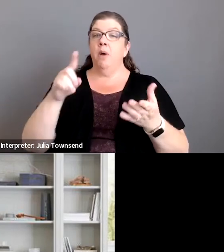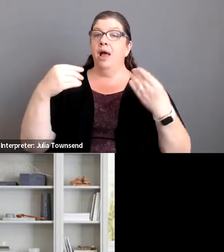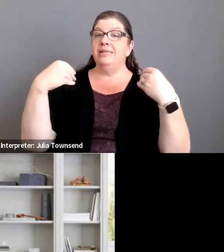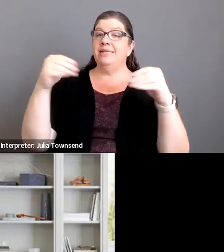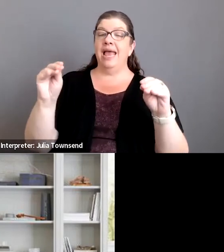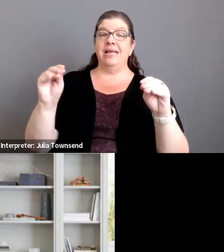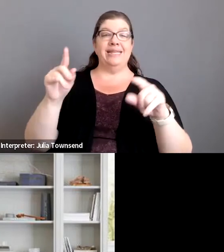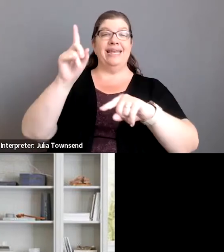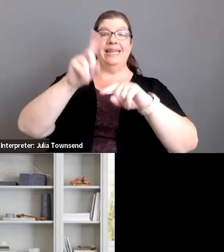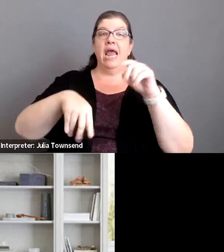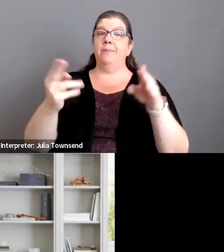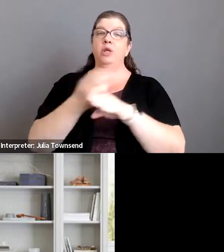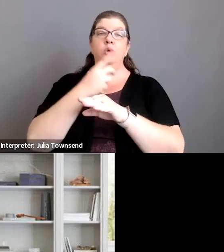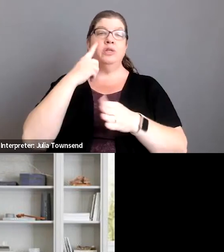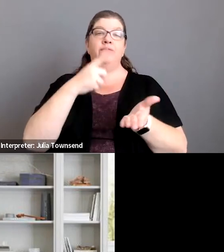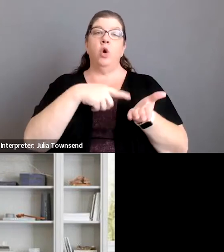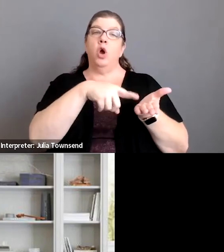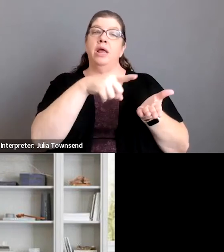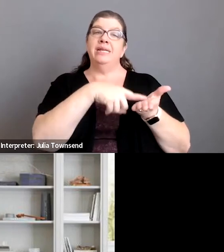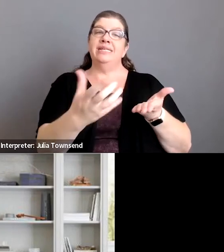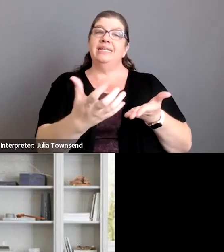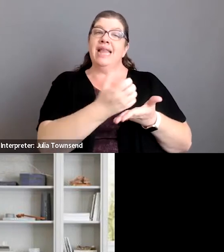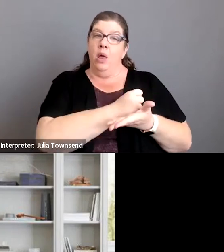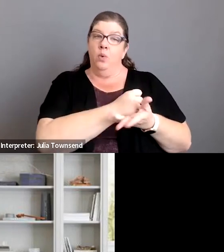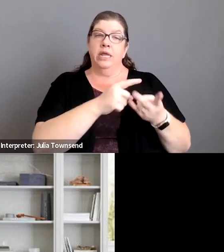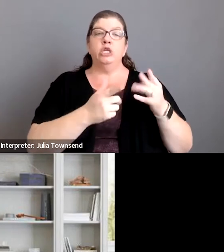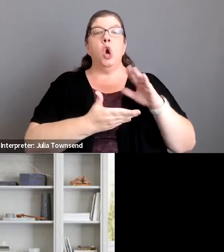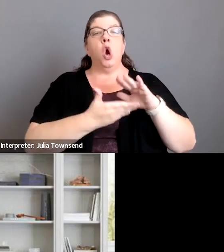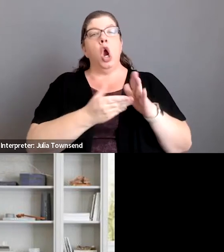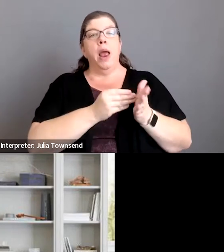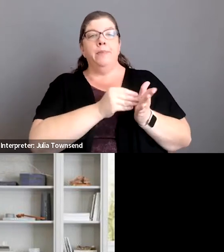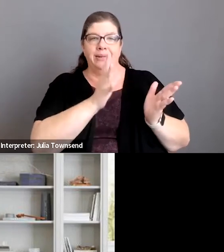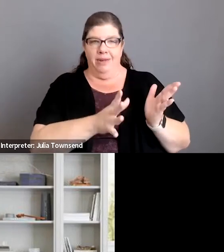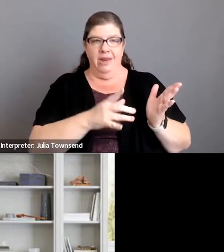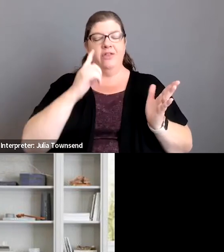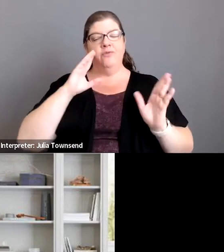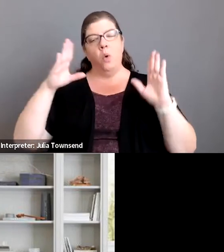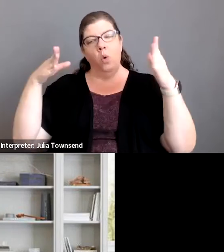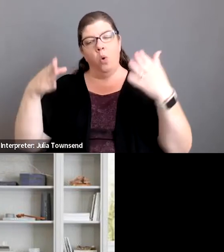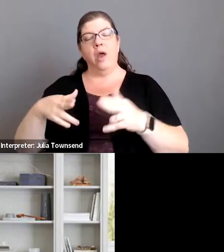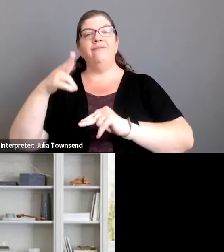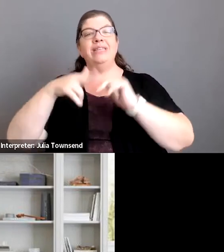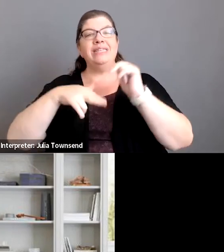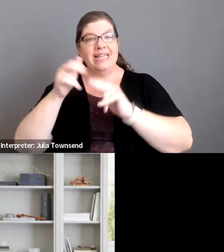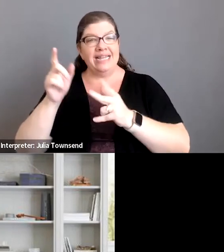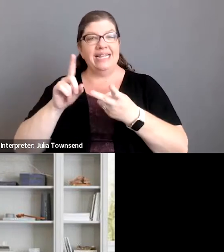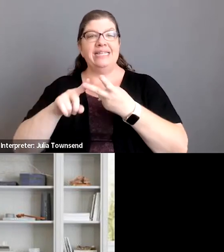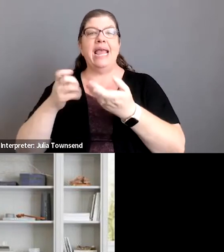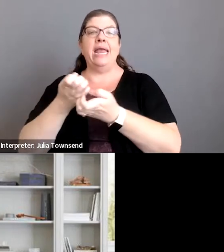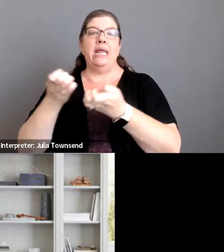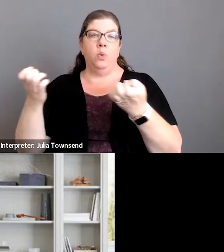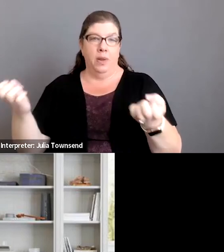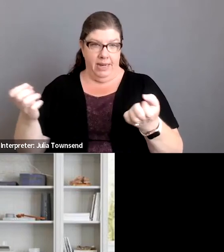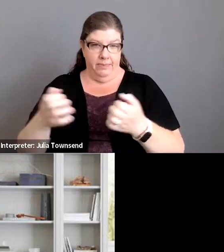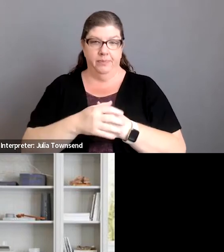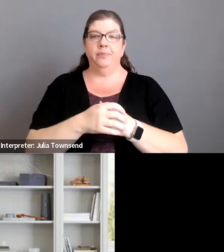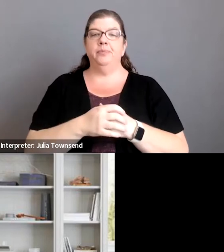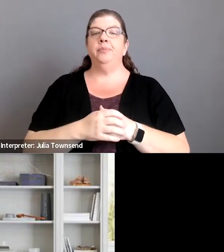cannot be used for salaries or operating expenses it's really for our facilities and our equipment okay next slide please